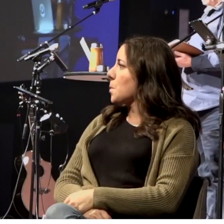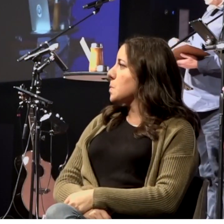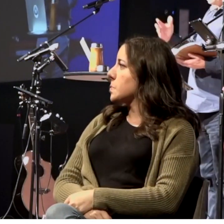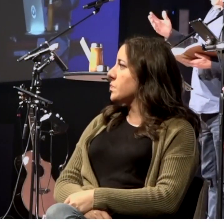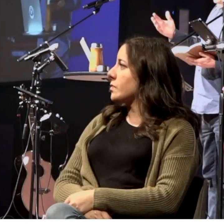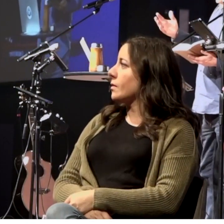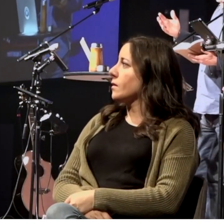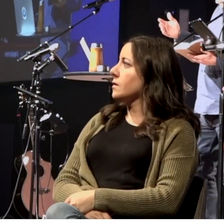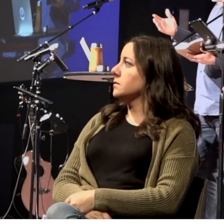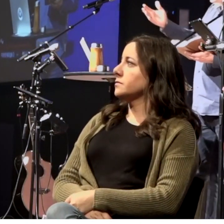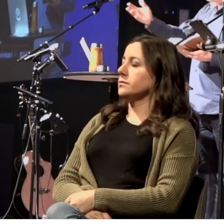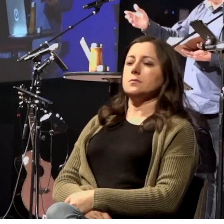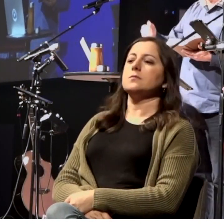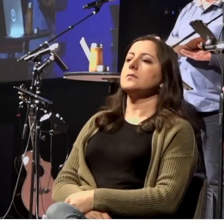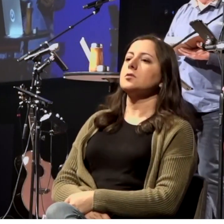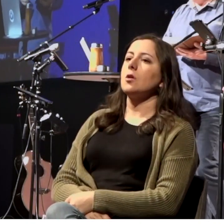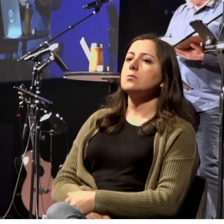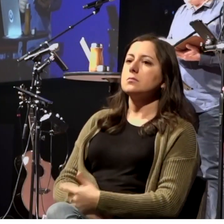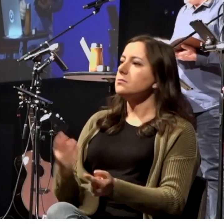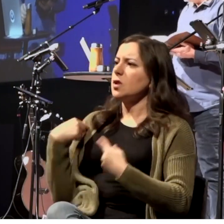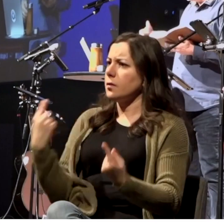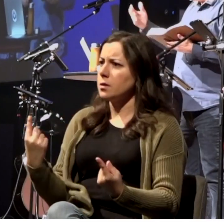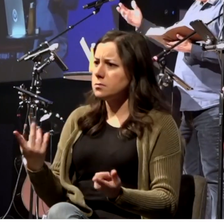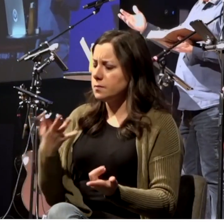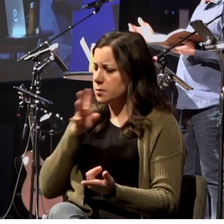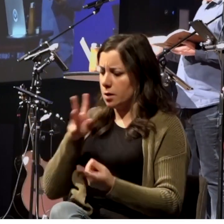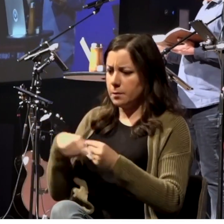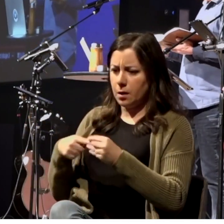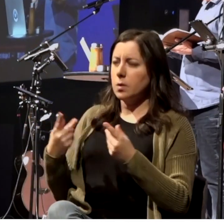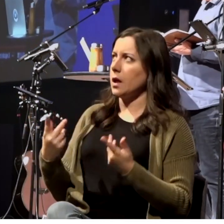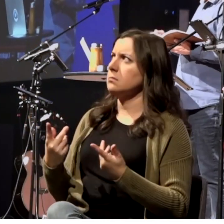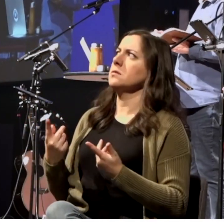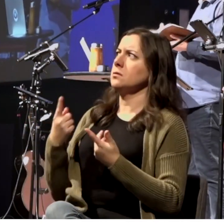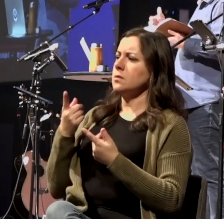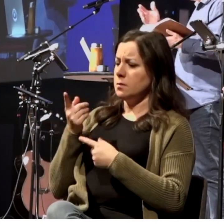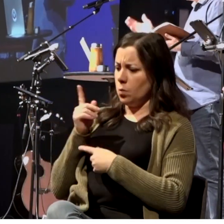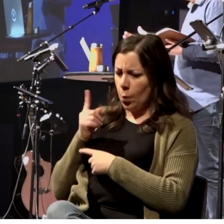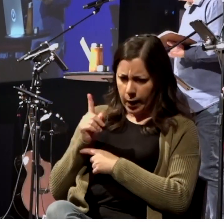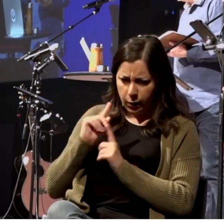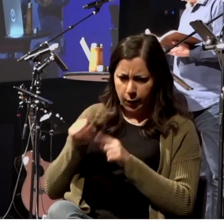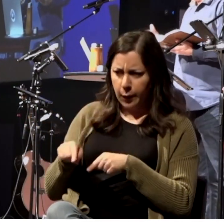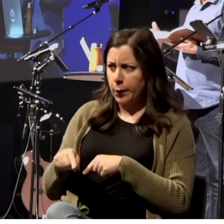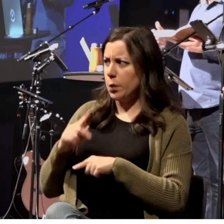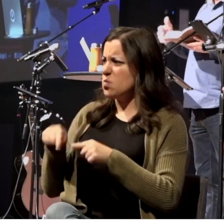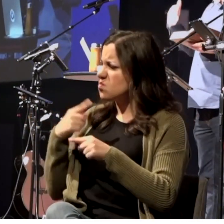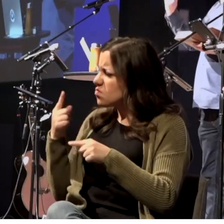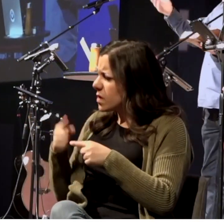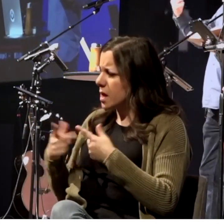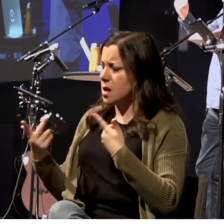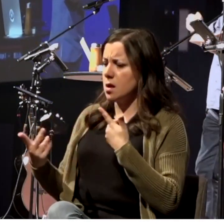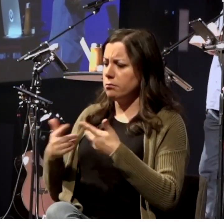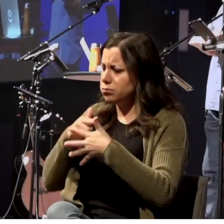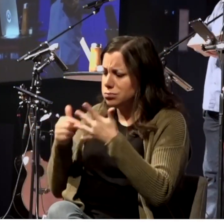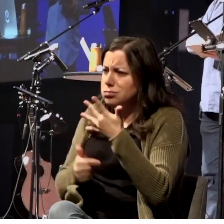We're talking about, you know, gosh, where do we go? When do we go? How are we supposed to do this? All of these things.